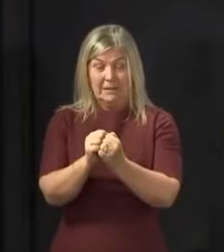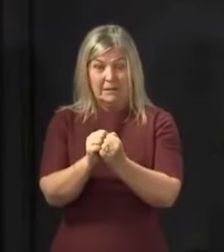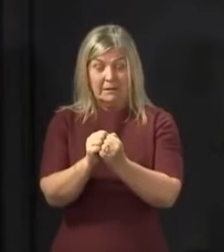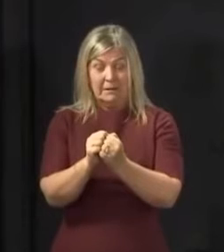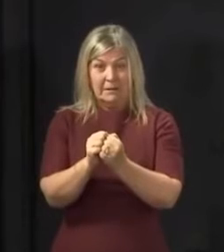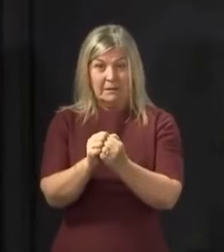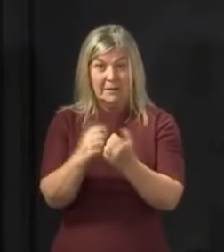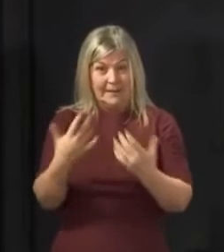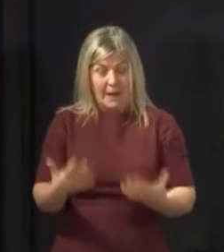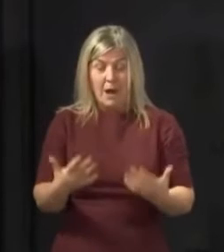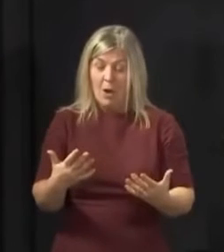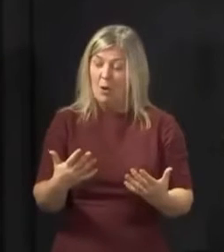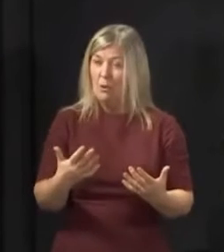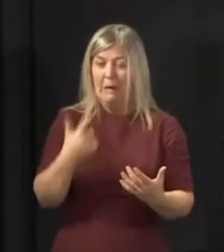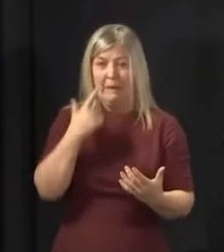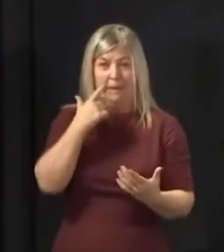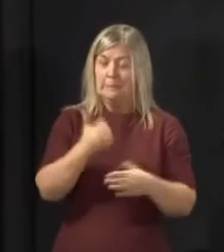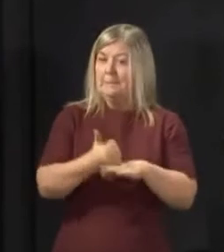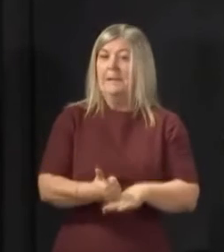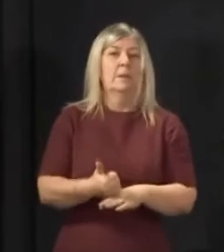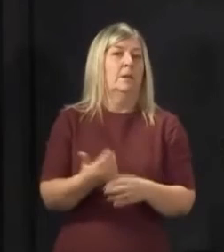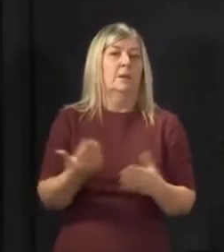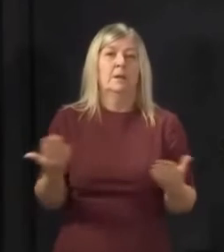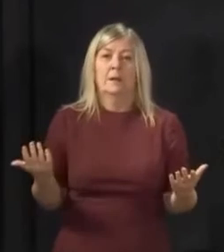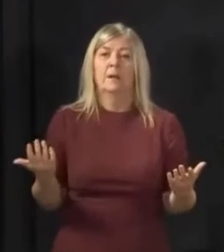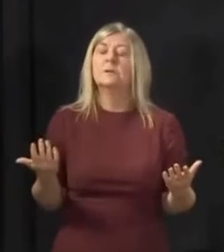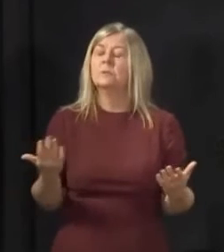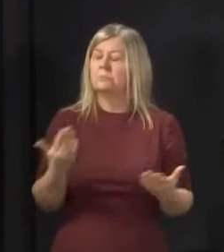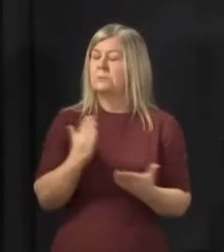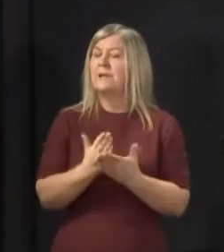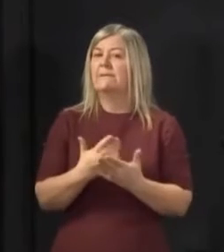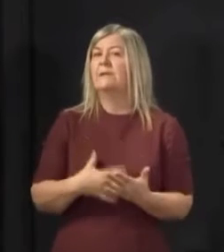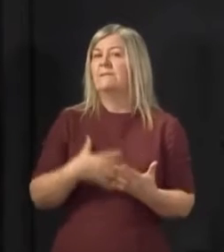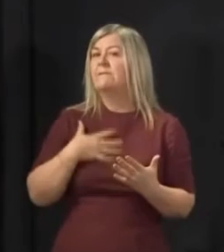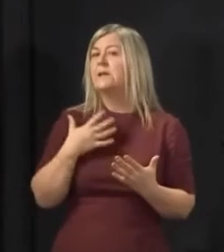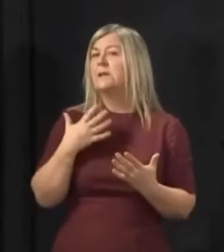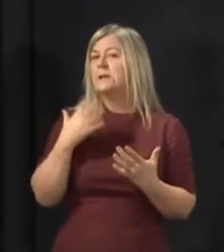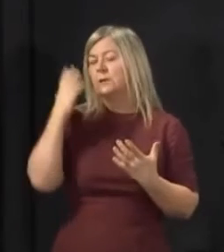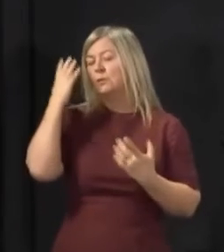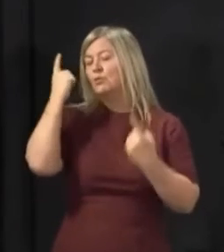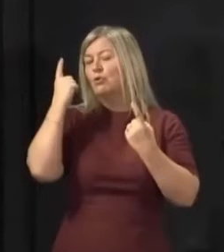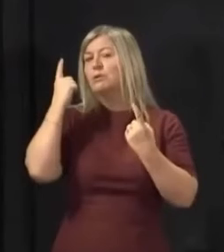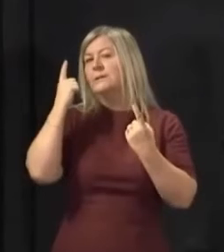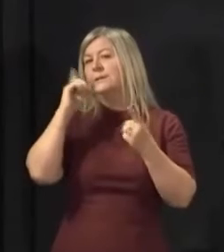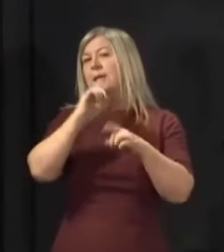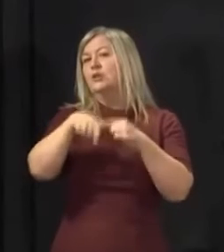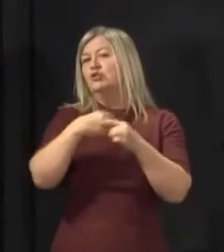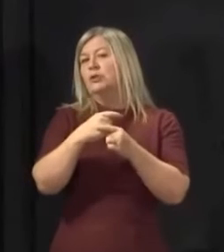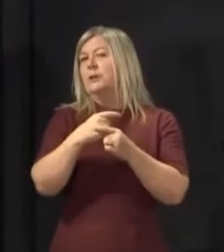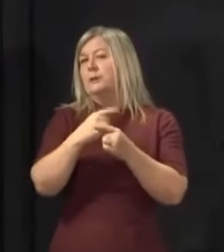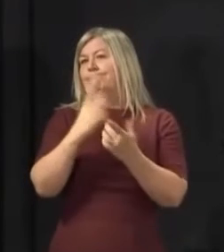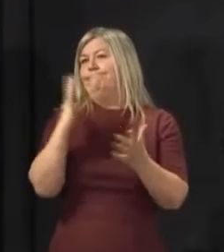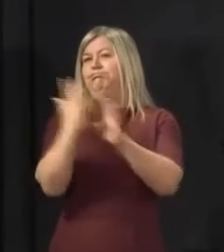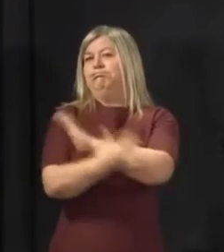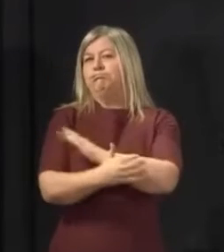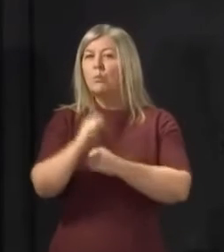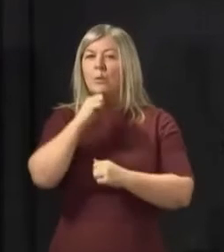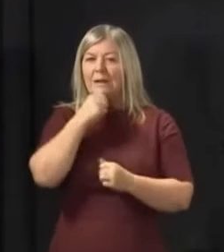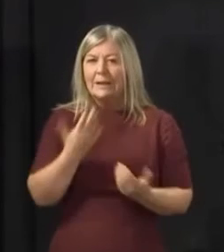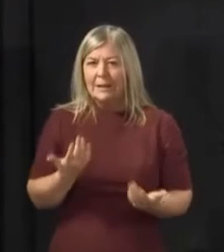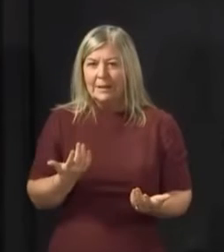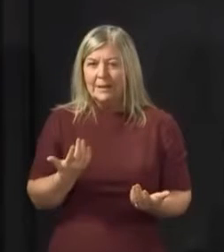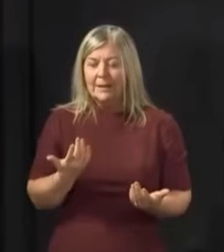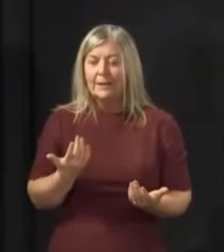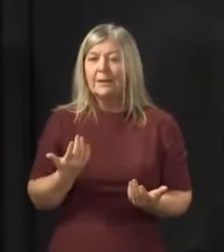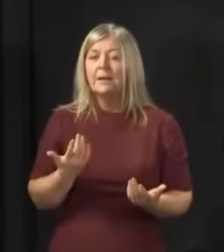minimalist agreement, so we are anticipating some disruption and inconvenience anyway, but that clearly will be much, much worse if